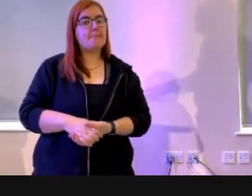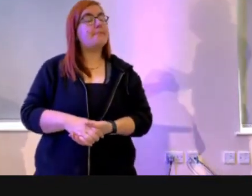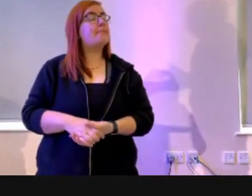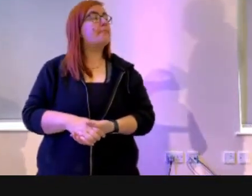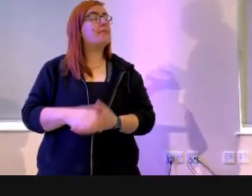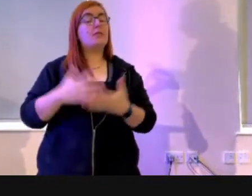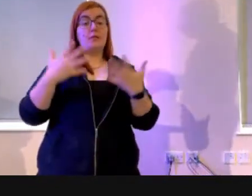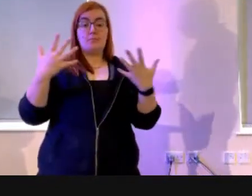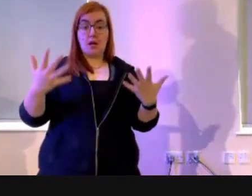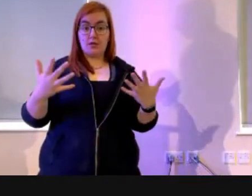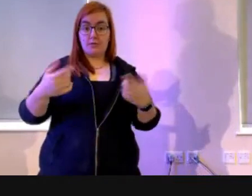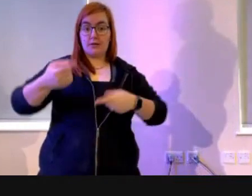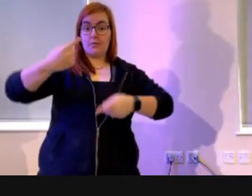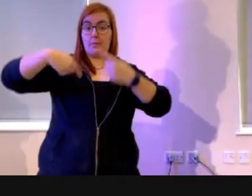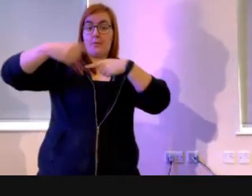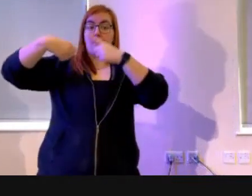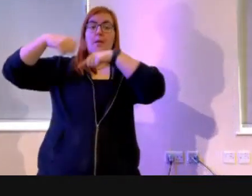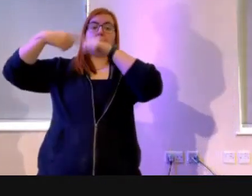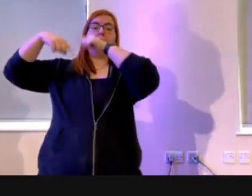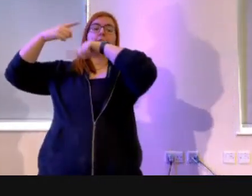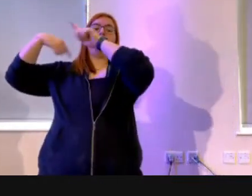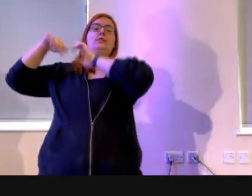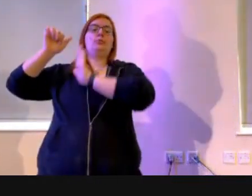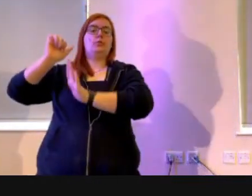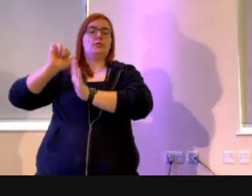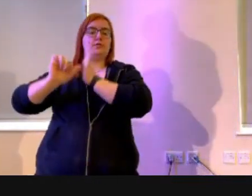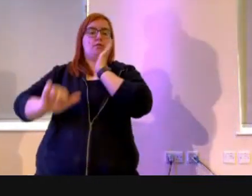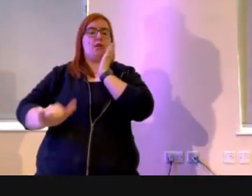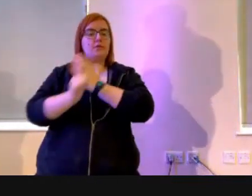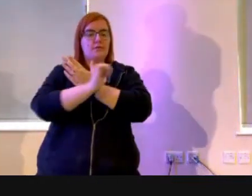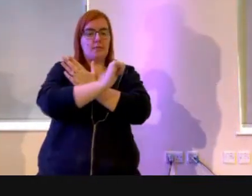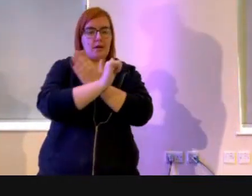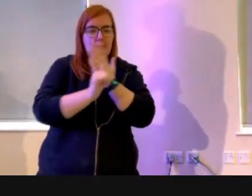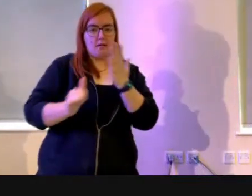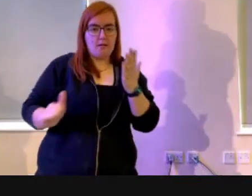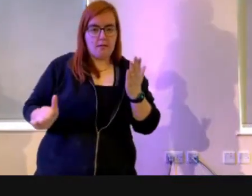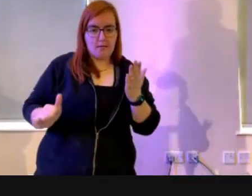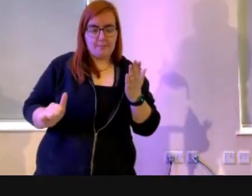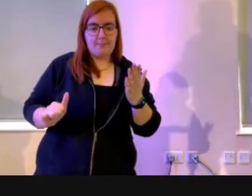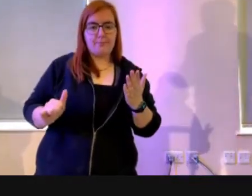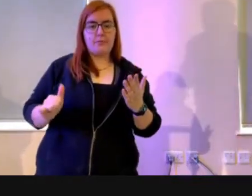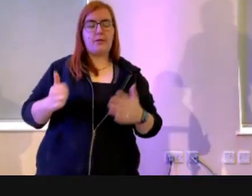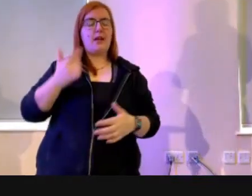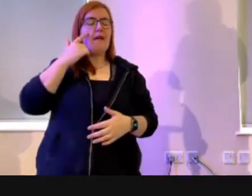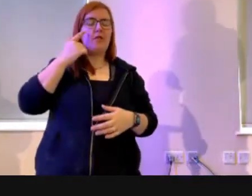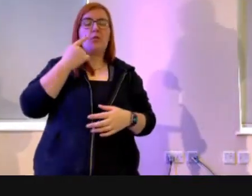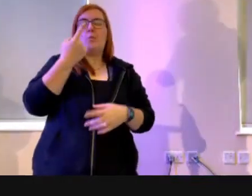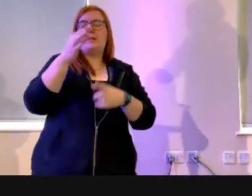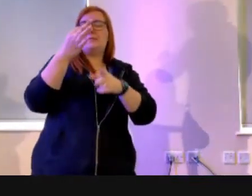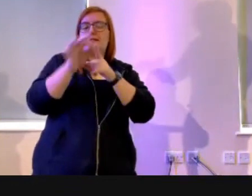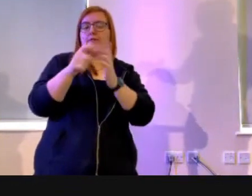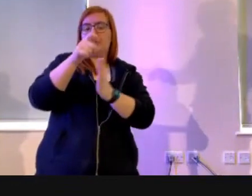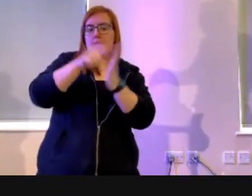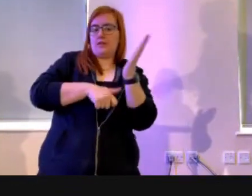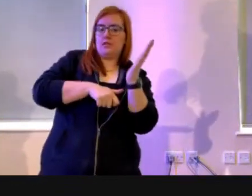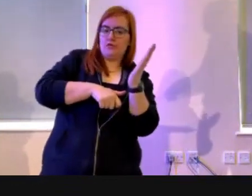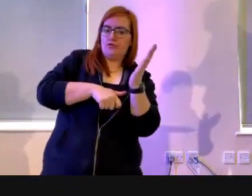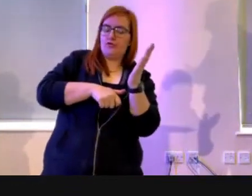But we're going to go right back to the beginning of the Bible. We're not going to be looking at one particular passage this morning. We're just going be looking at a few. So